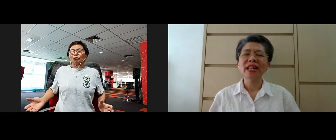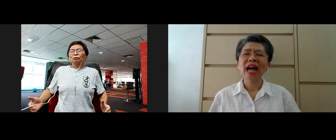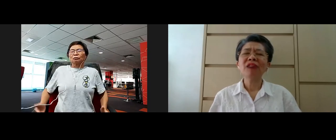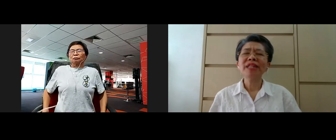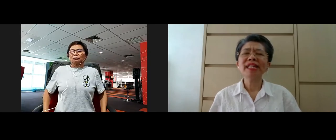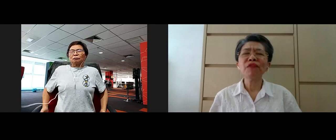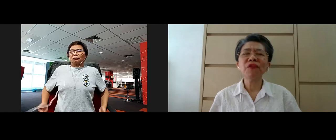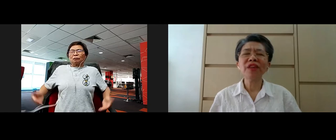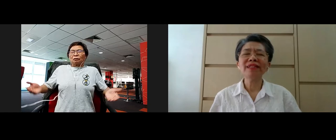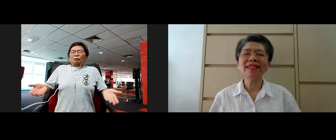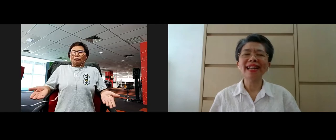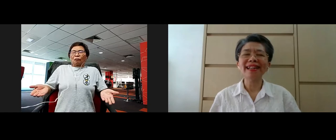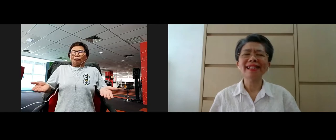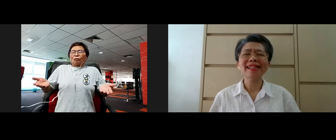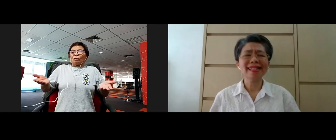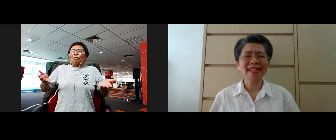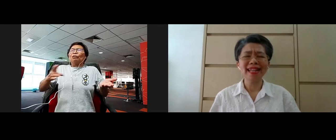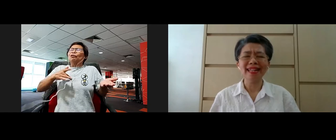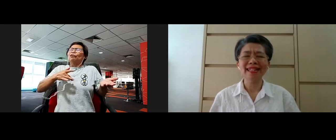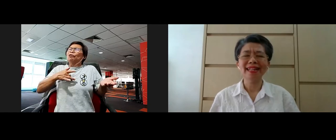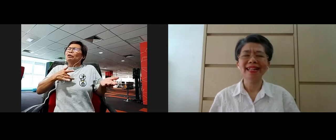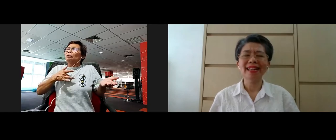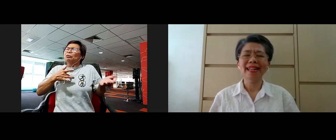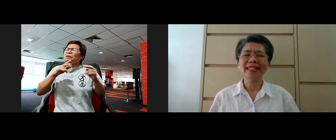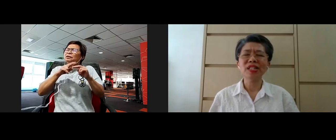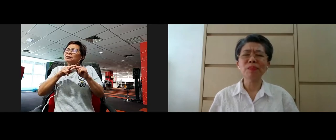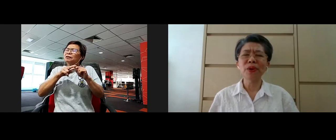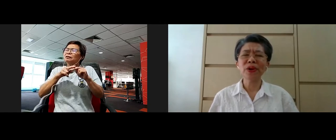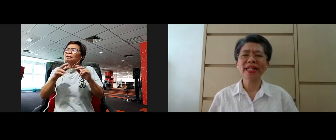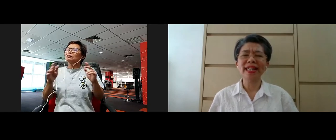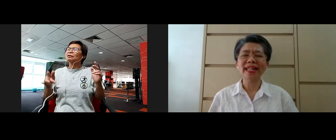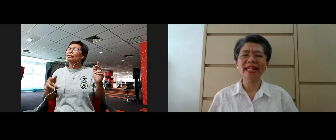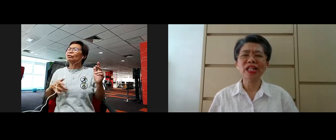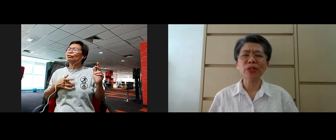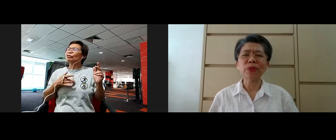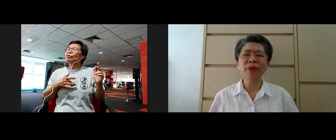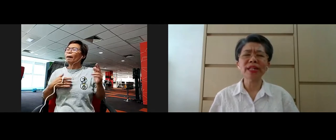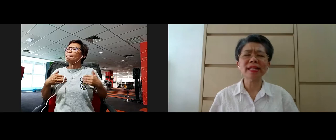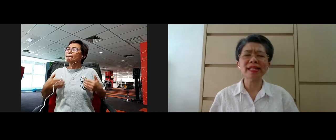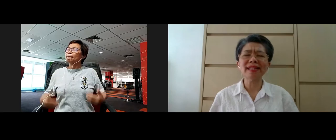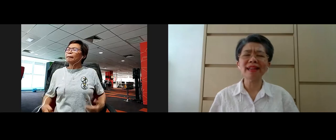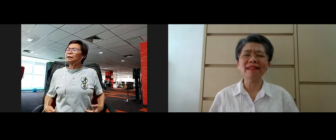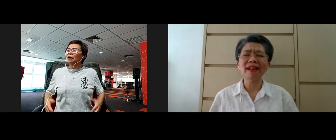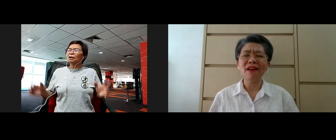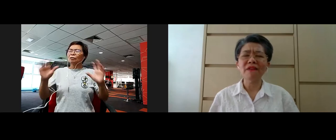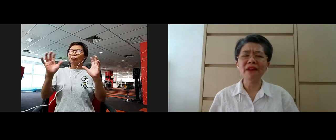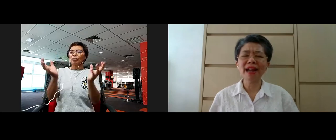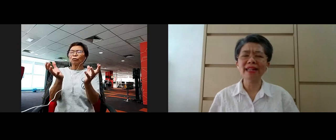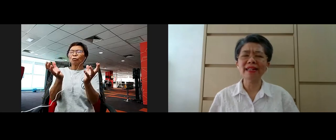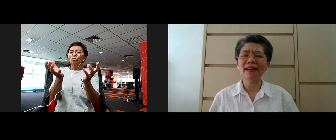how does it feel like sitting? This body, this whole body sitting